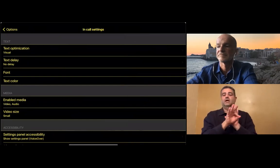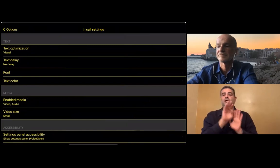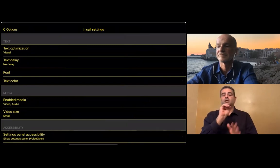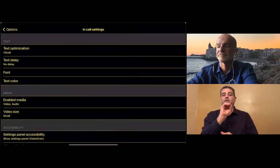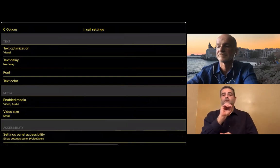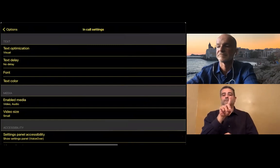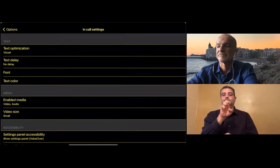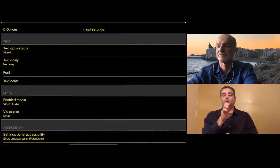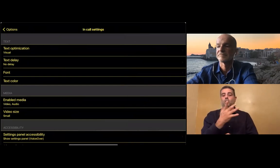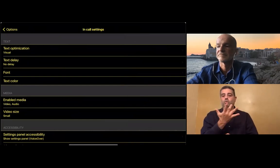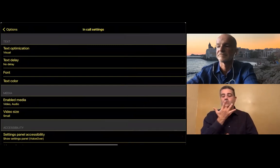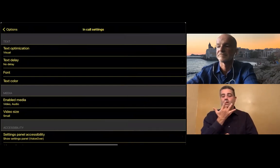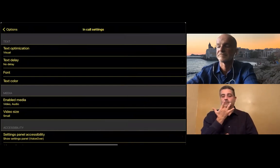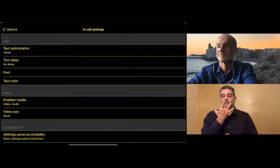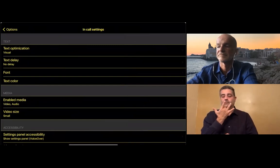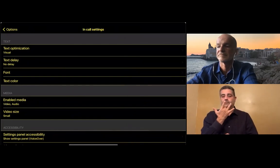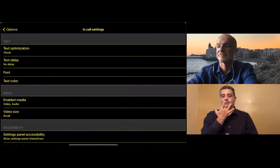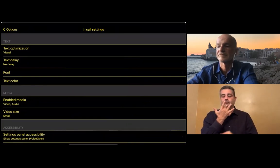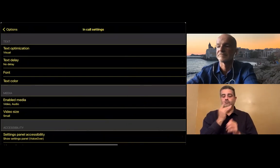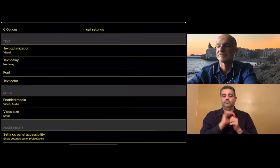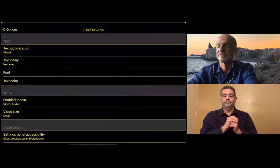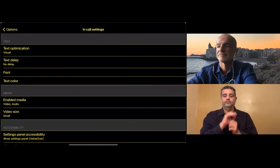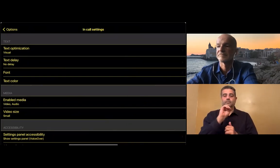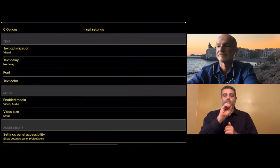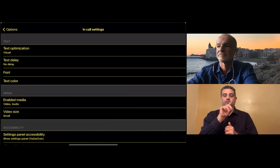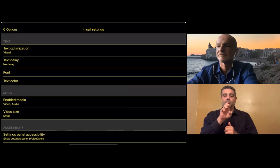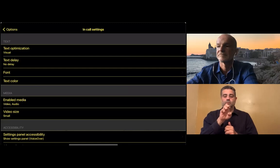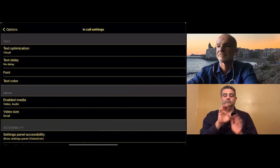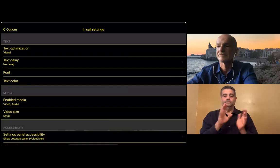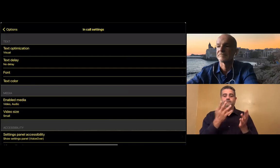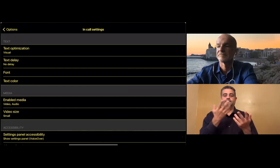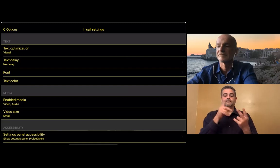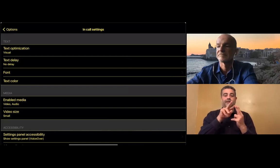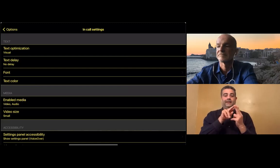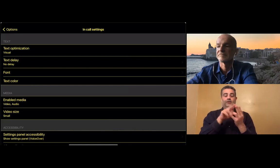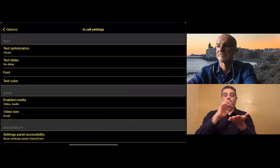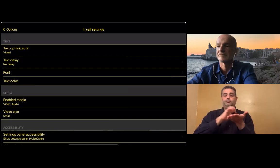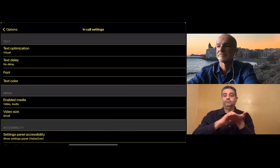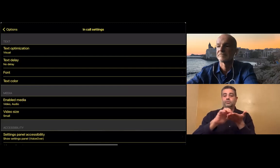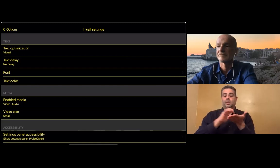The first thing you'll notice is a mode selection of mode.